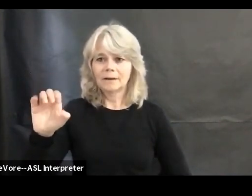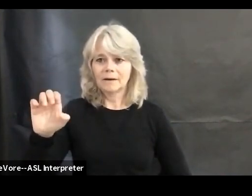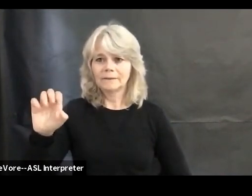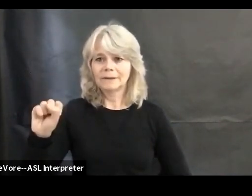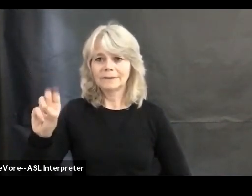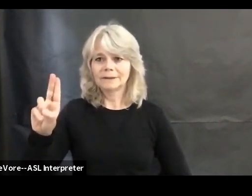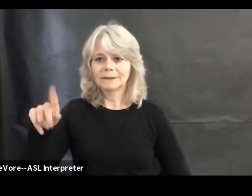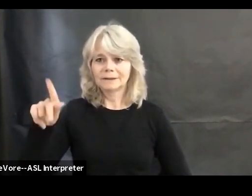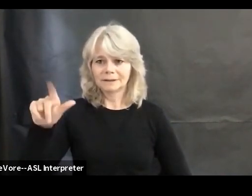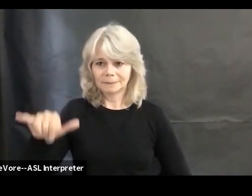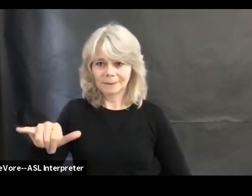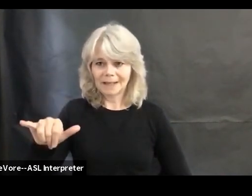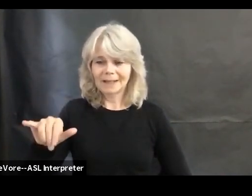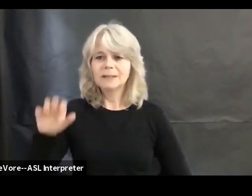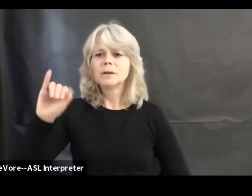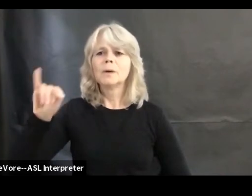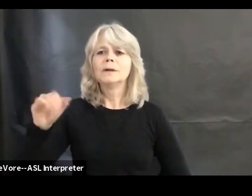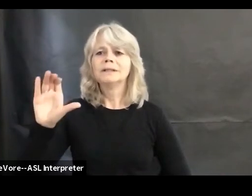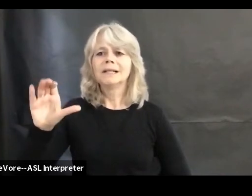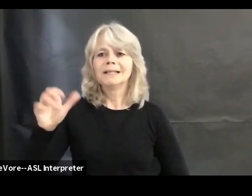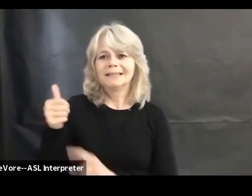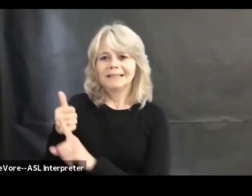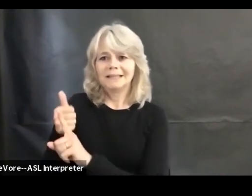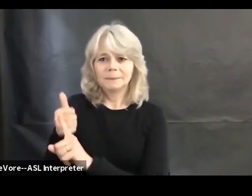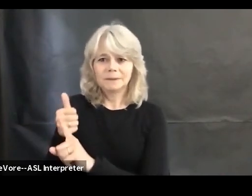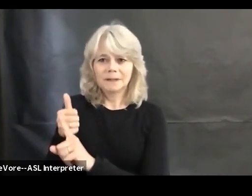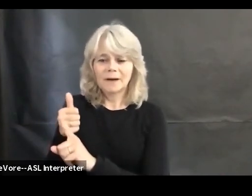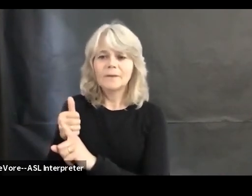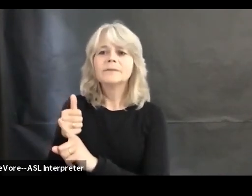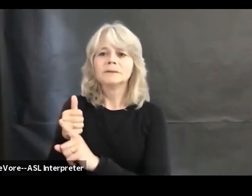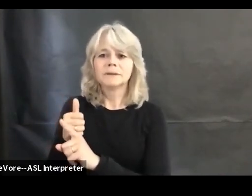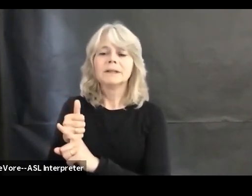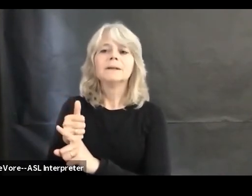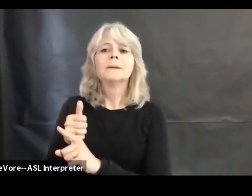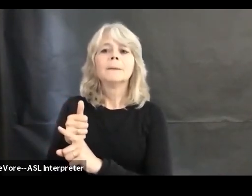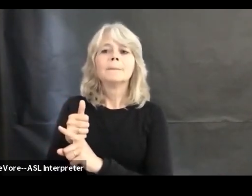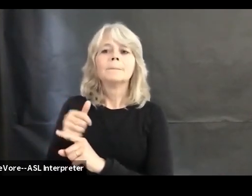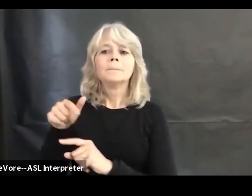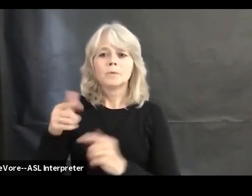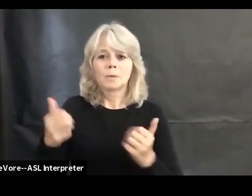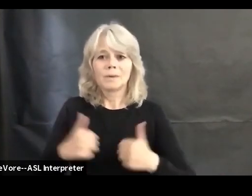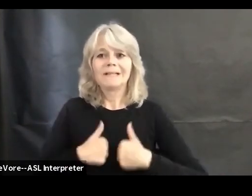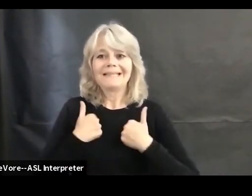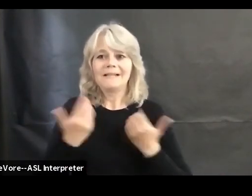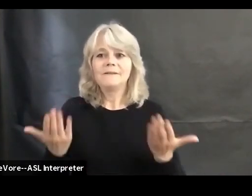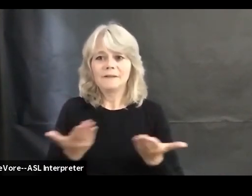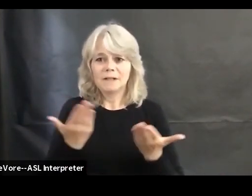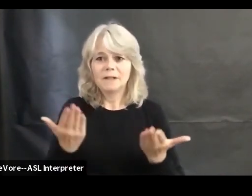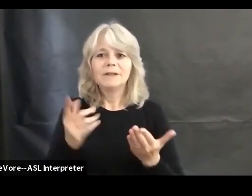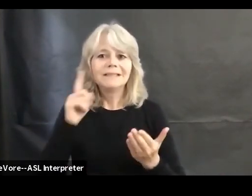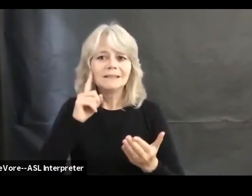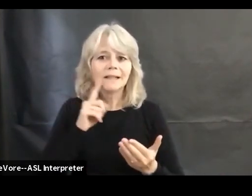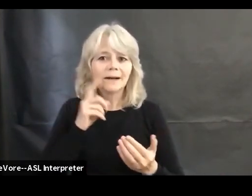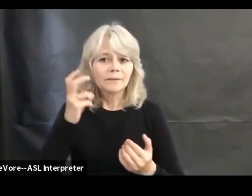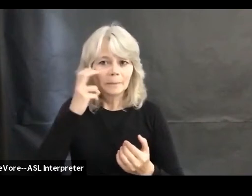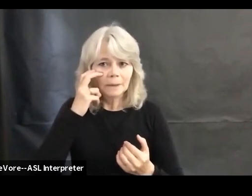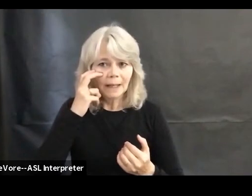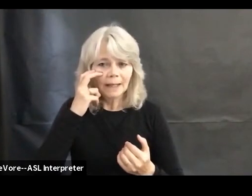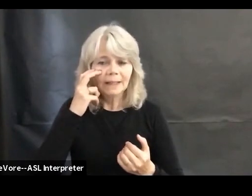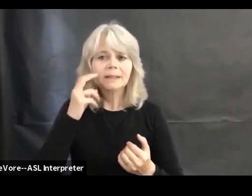JC is a young man in the Twin Cities Deaf-Blind community, and he is setting up